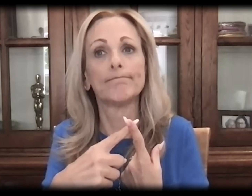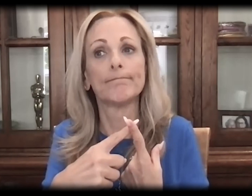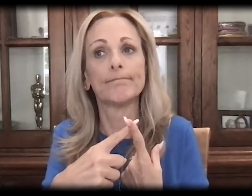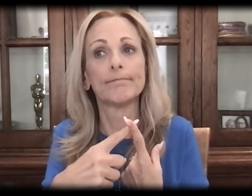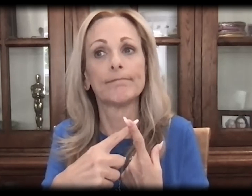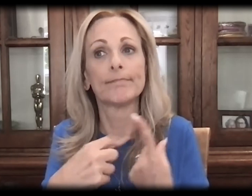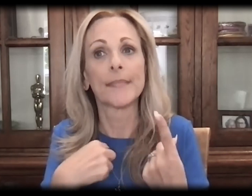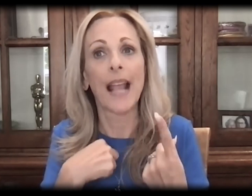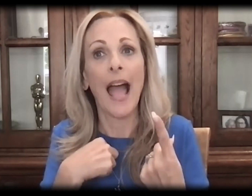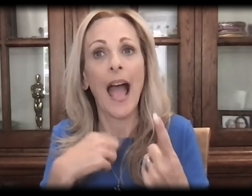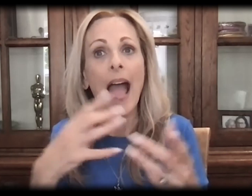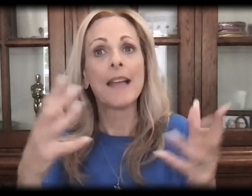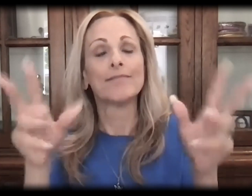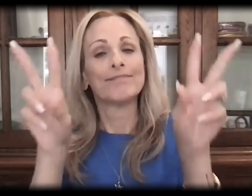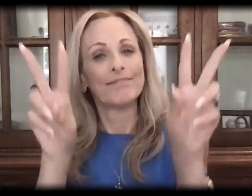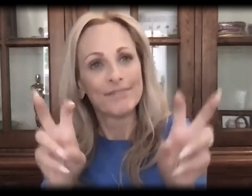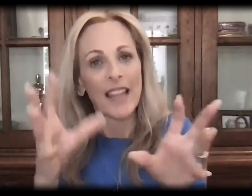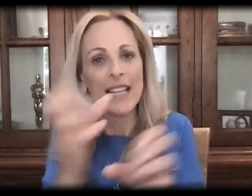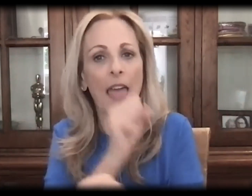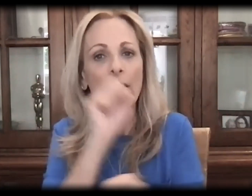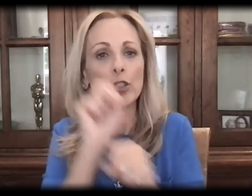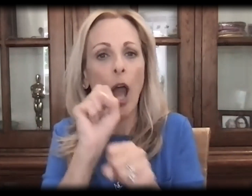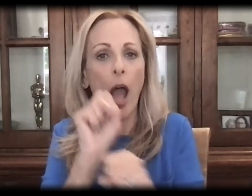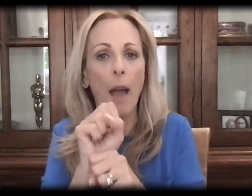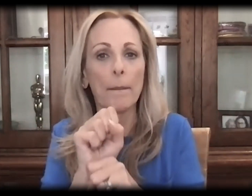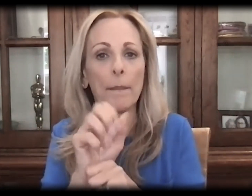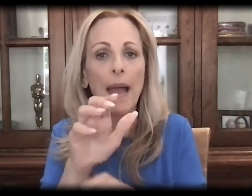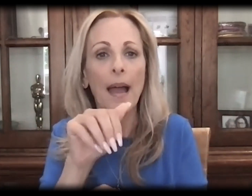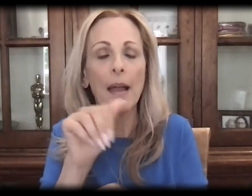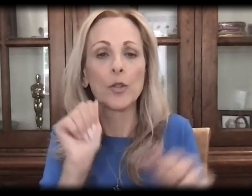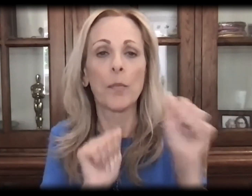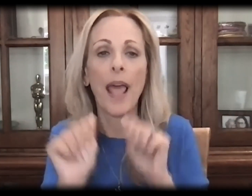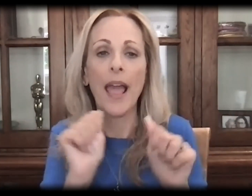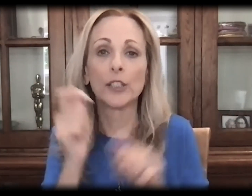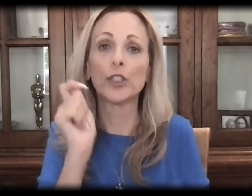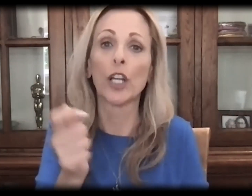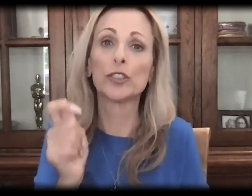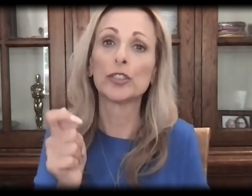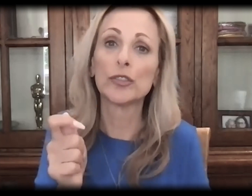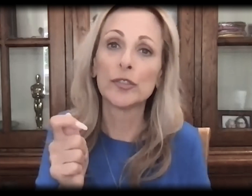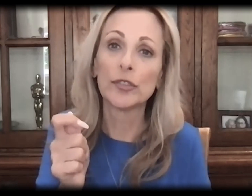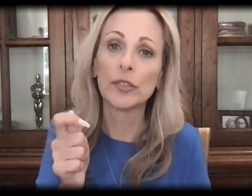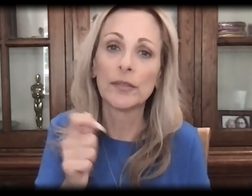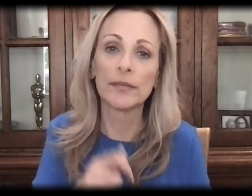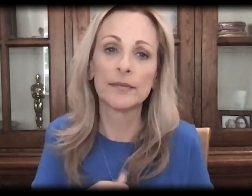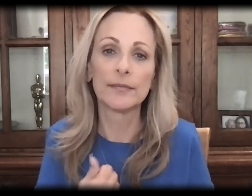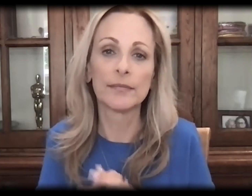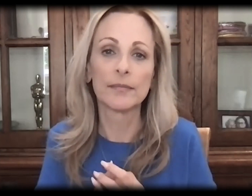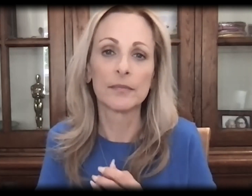And it was when I got an offer to play a courtroom judge.